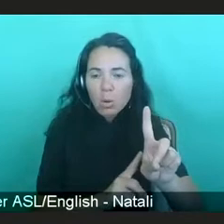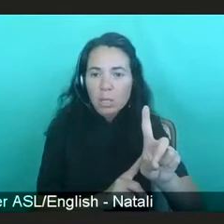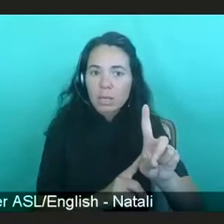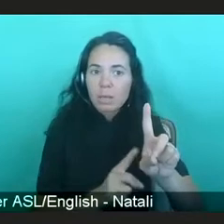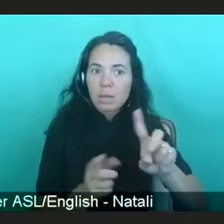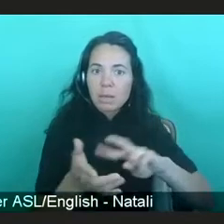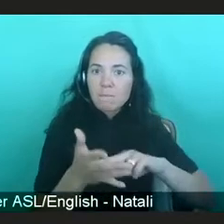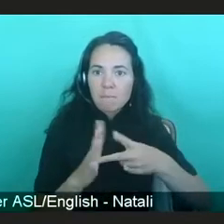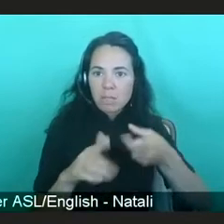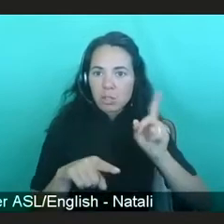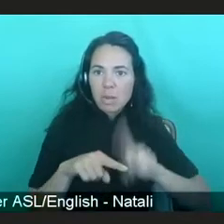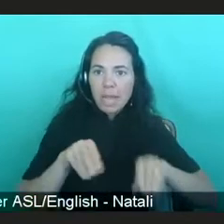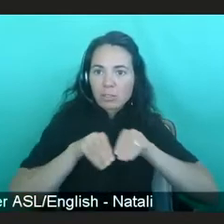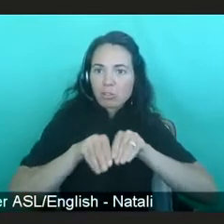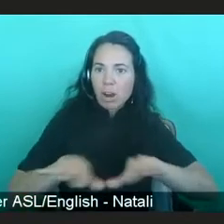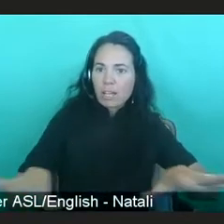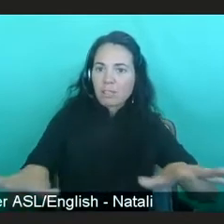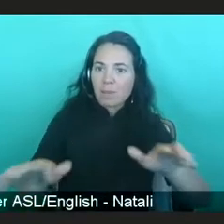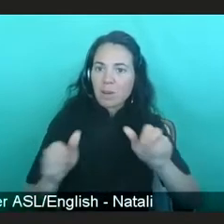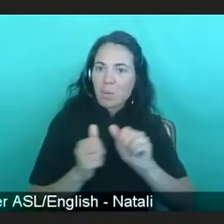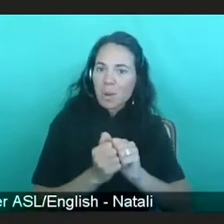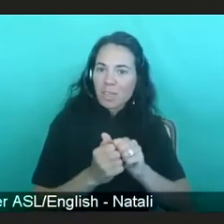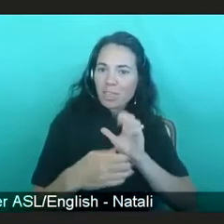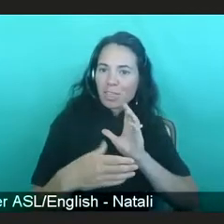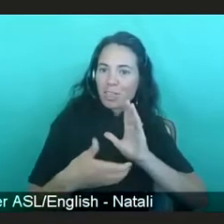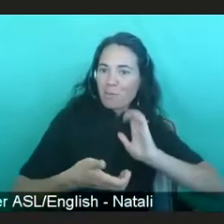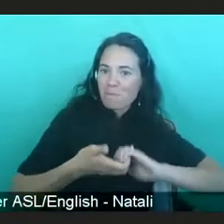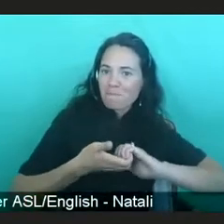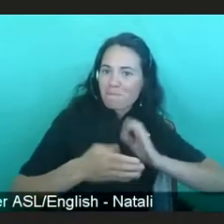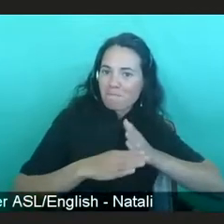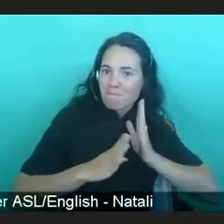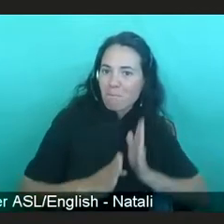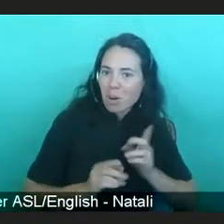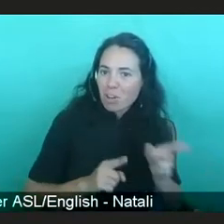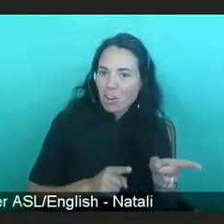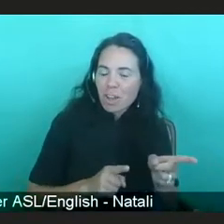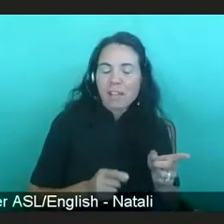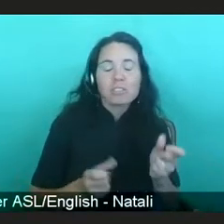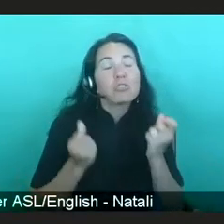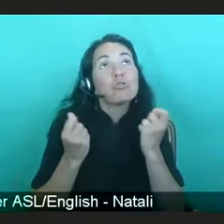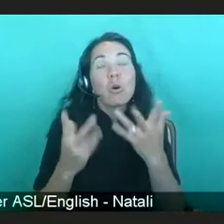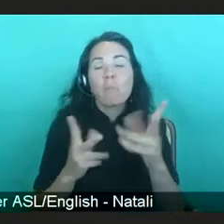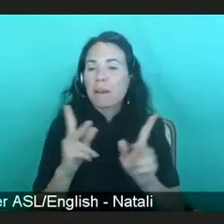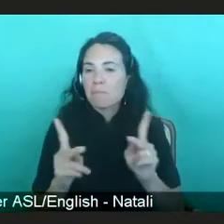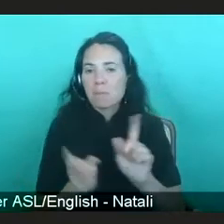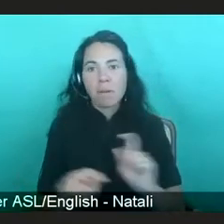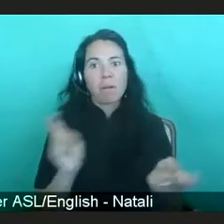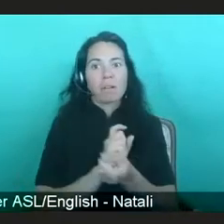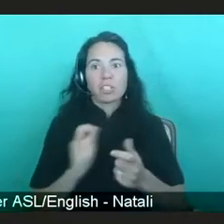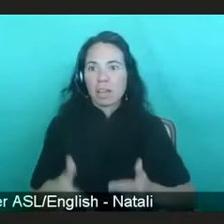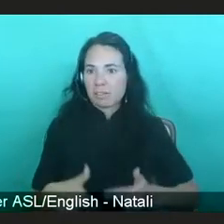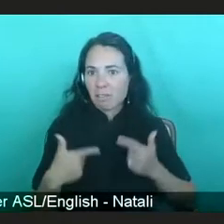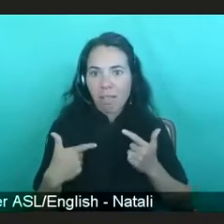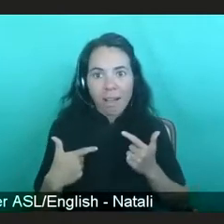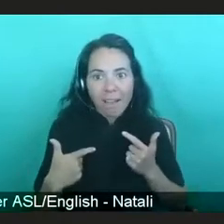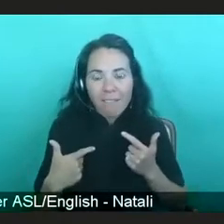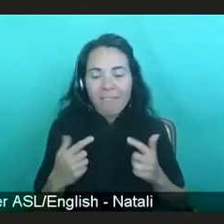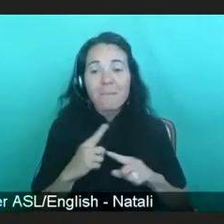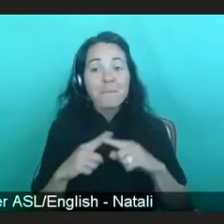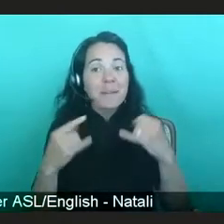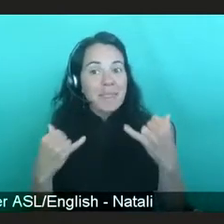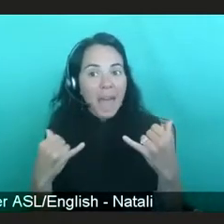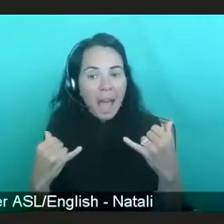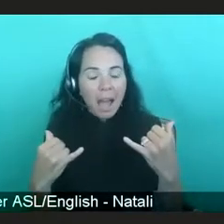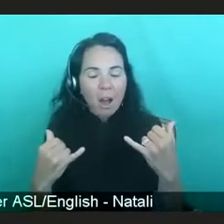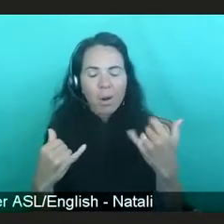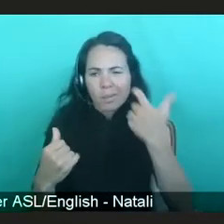virus to their partners and has changed the lives of so many people. But now we're focused, as I mentioned earlier